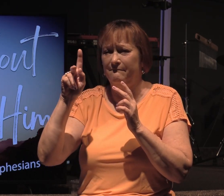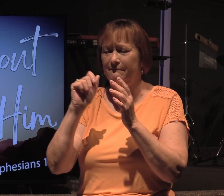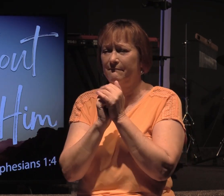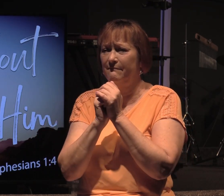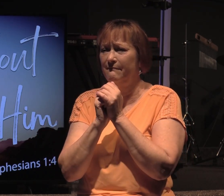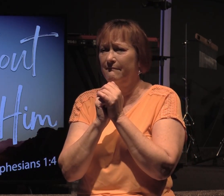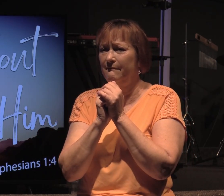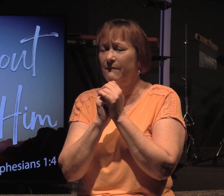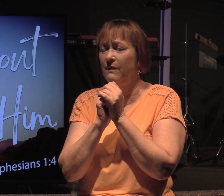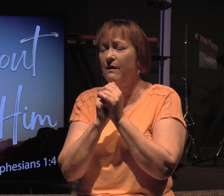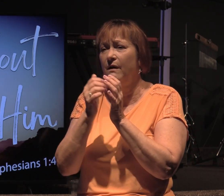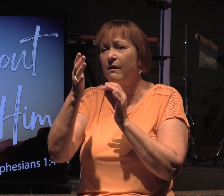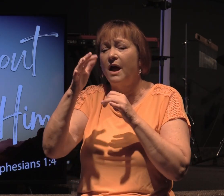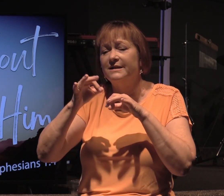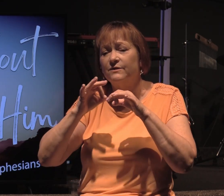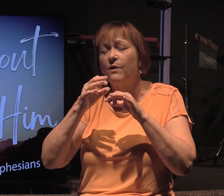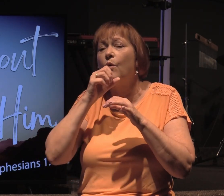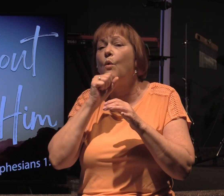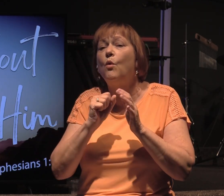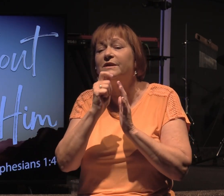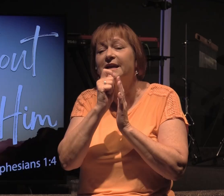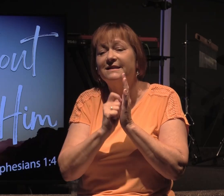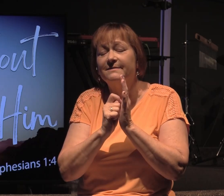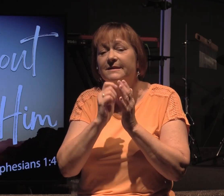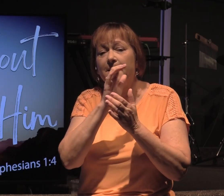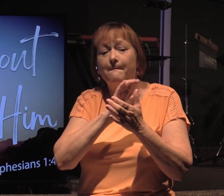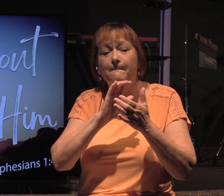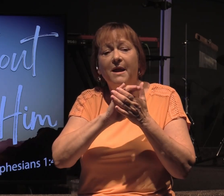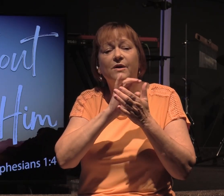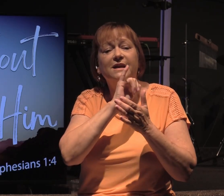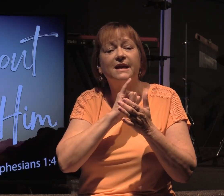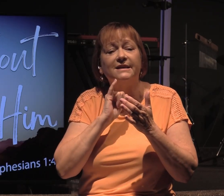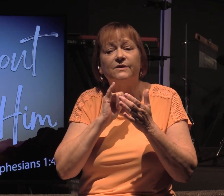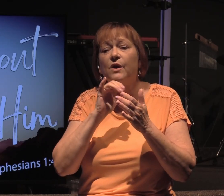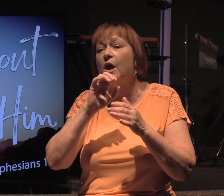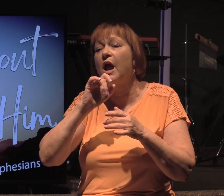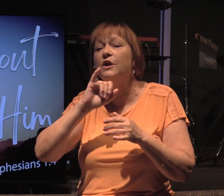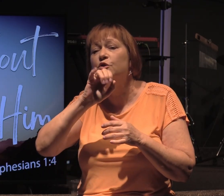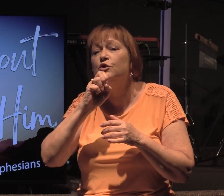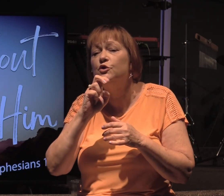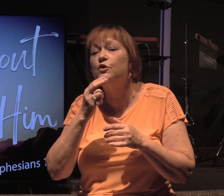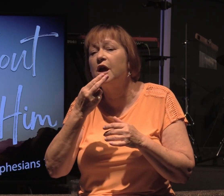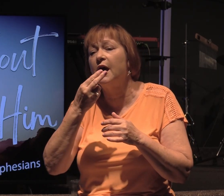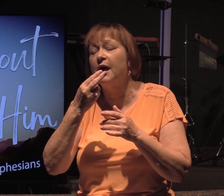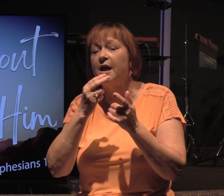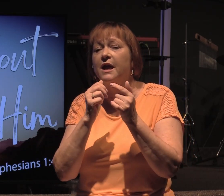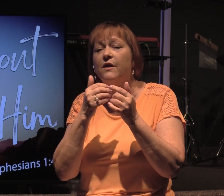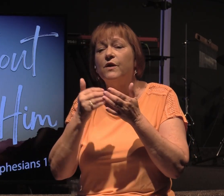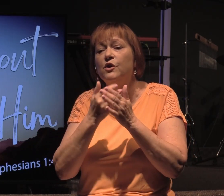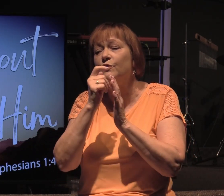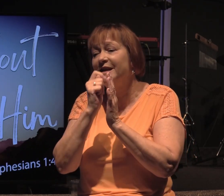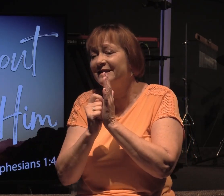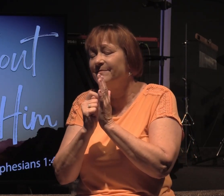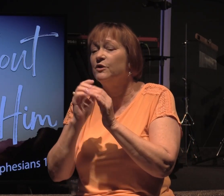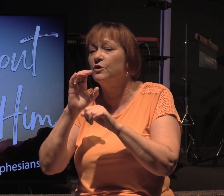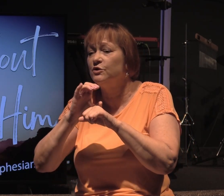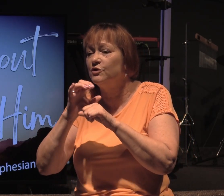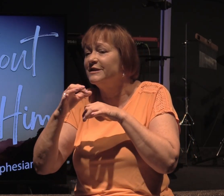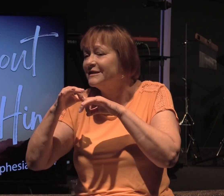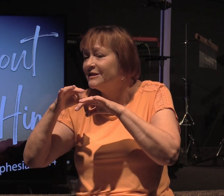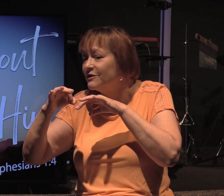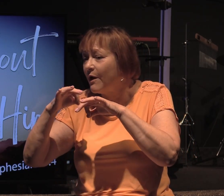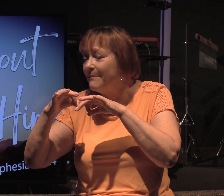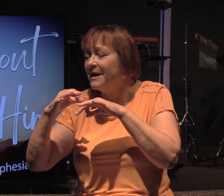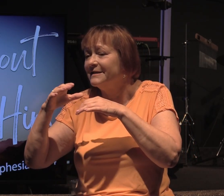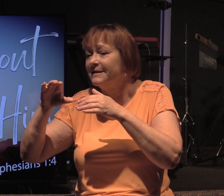the Old Testament as married to Israel and Judah. And in the New Testament, the church is described